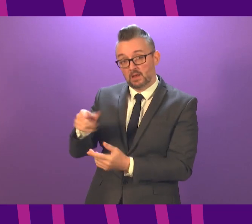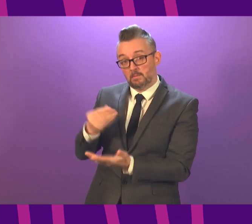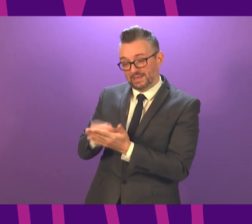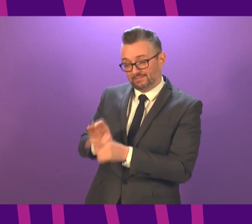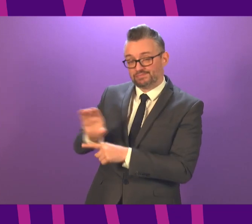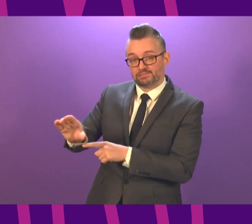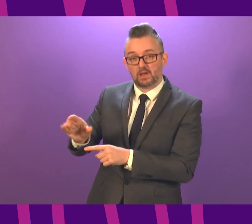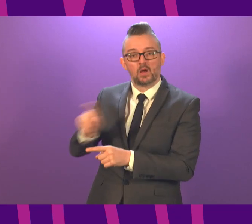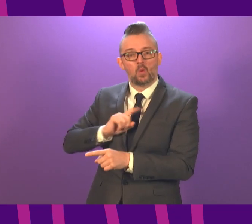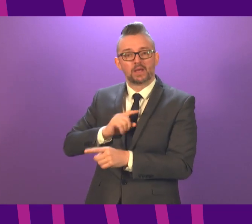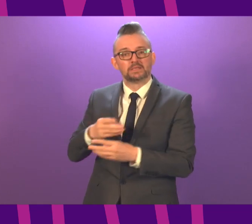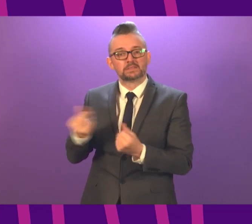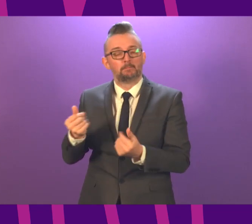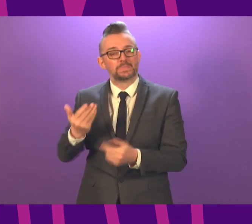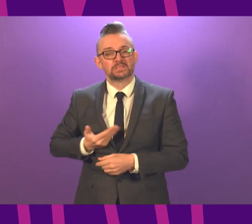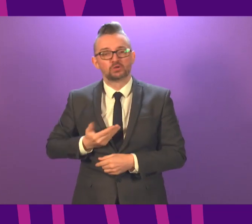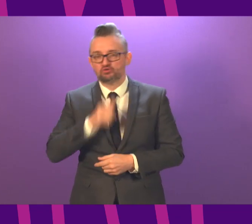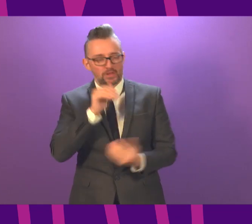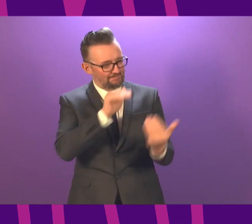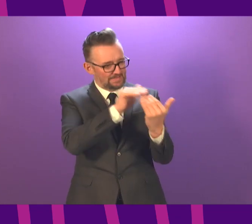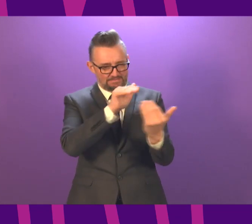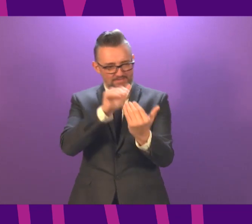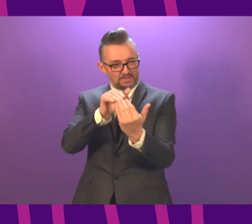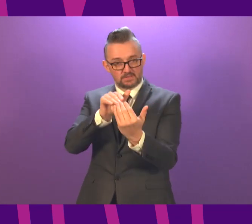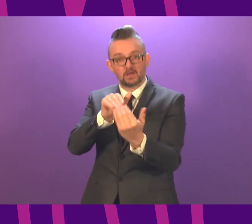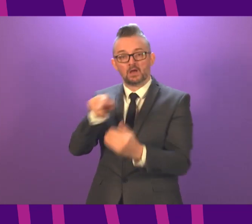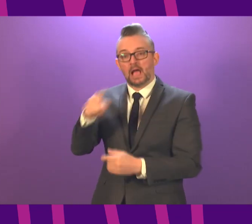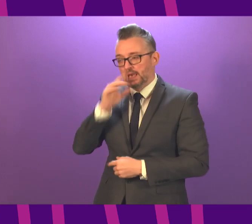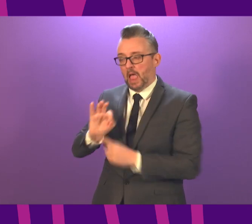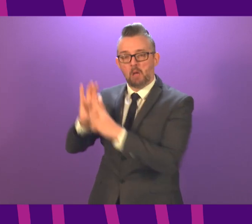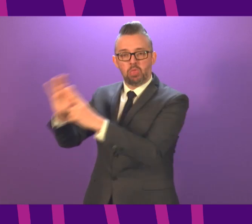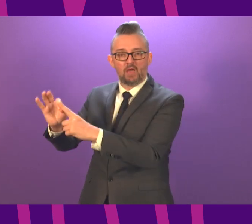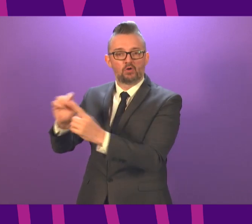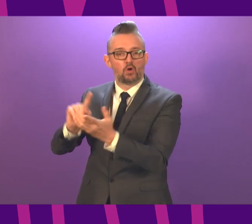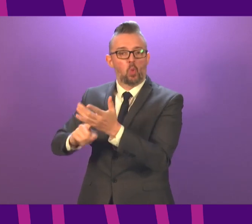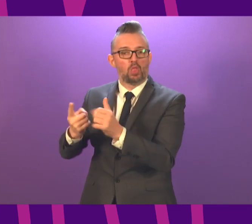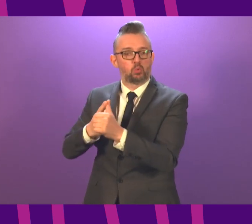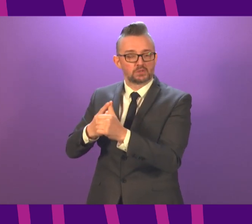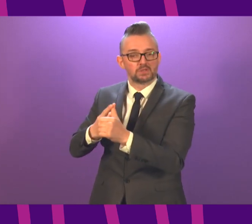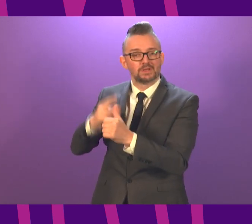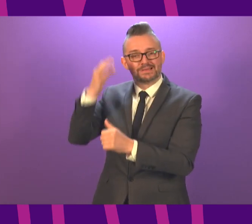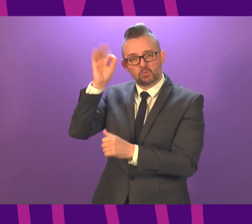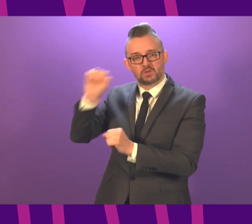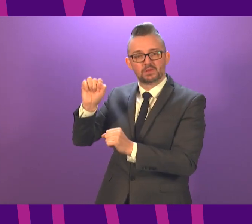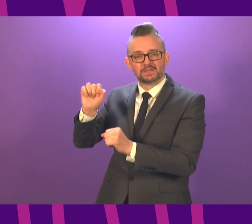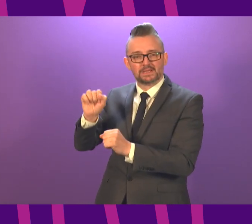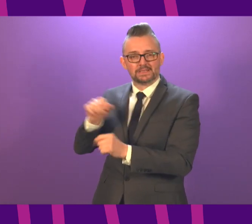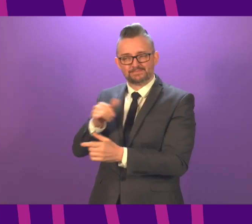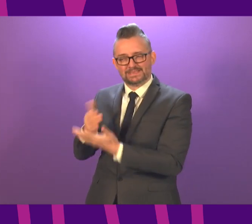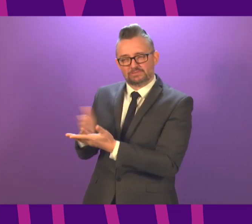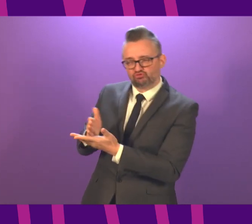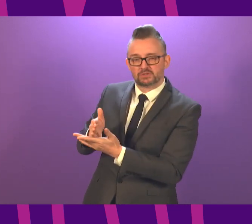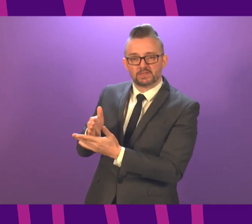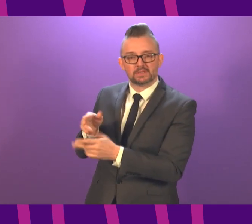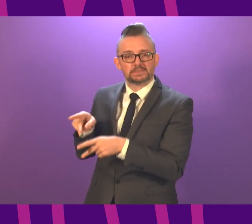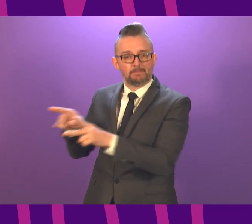businesses that fall through the cracks of other schemes and may also be available for those who are not eligible for other support schemes. And there is a range